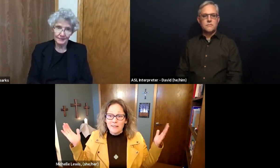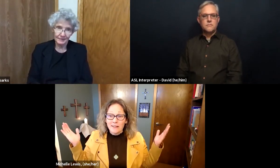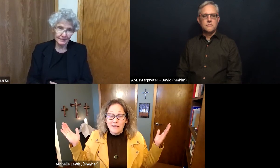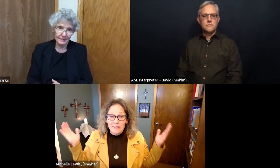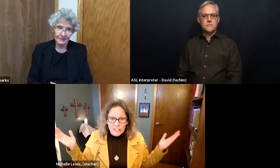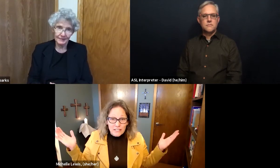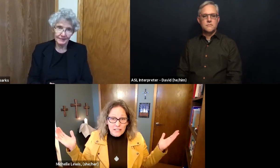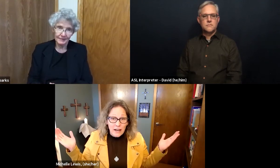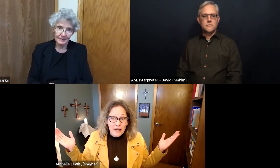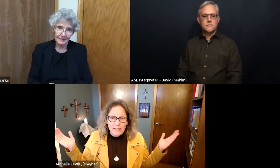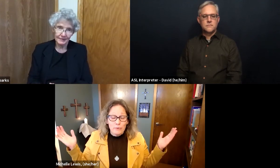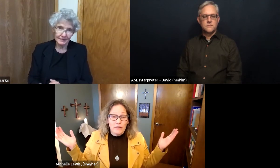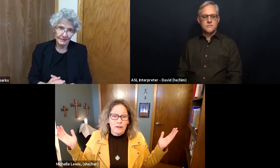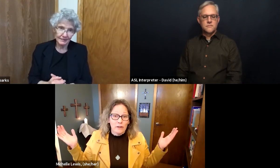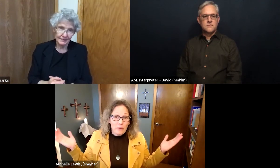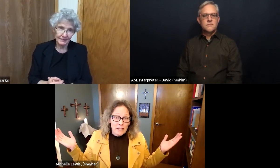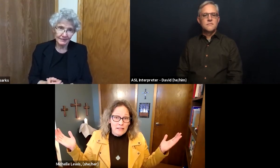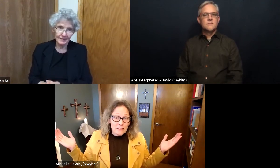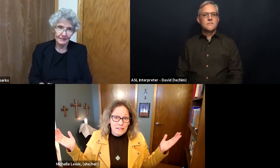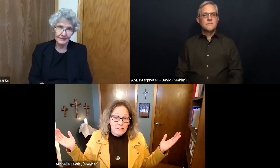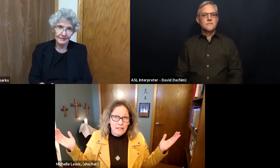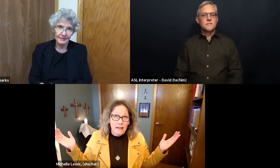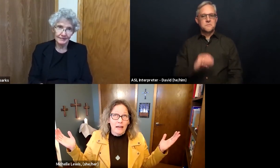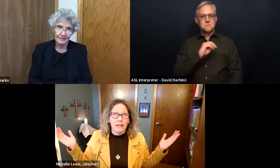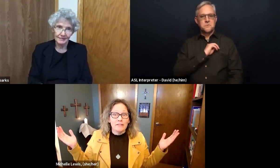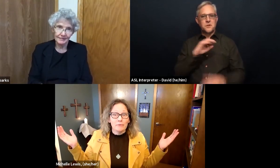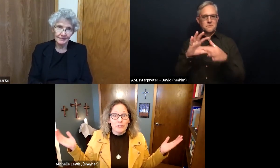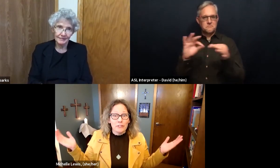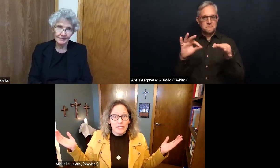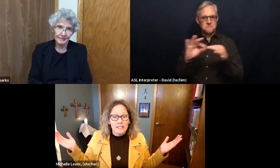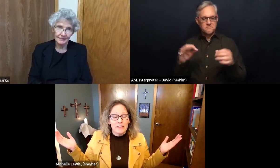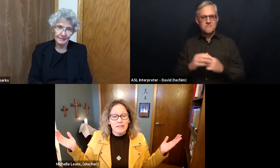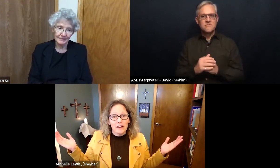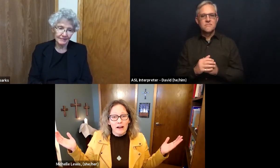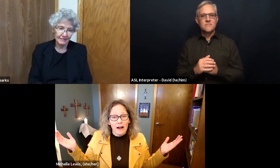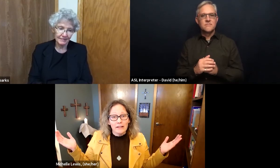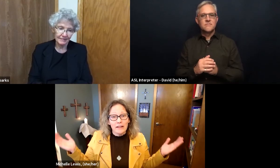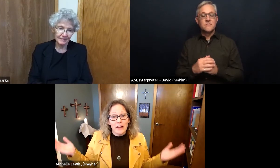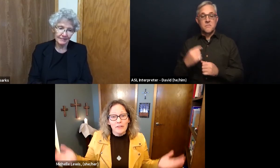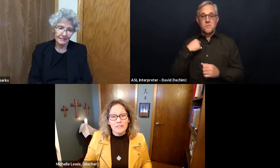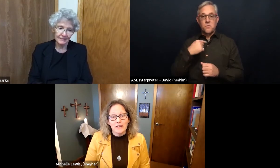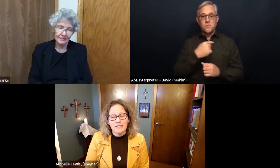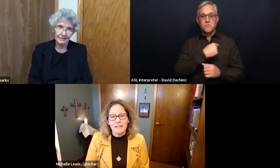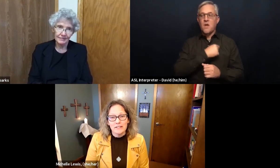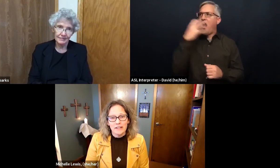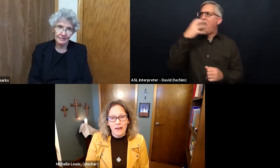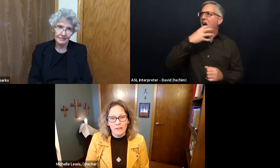Just as we are amazed and rejoice that God gathers us together